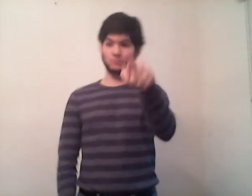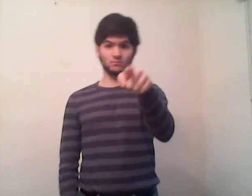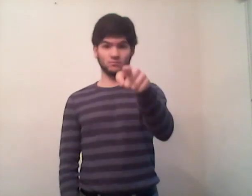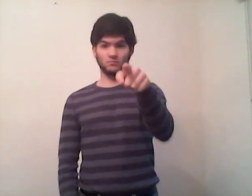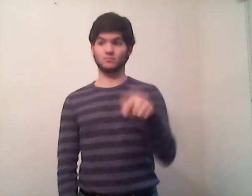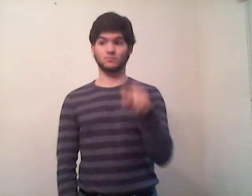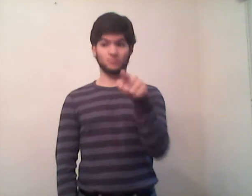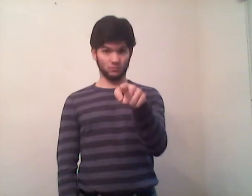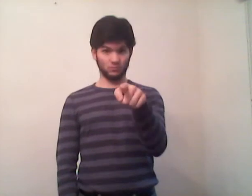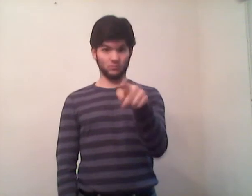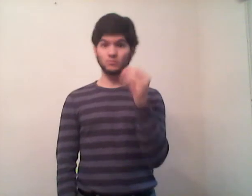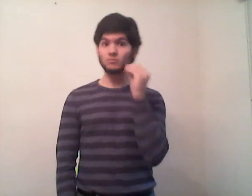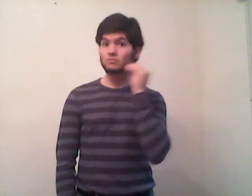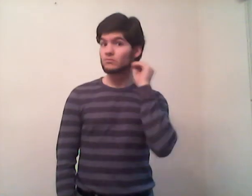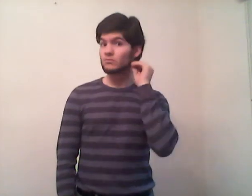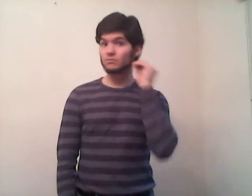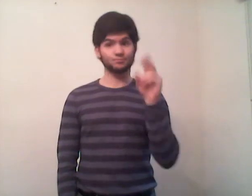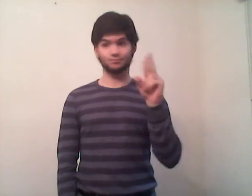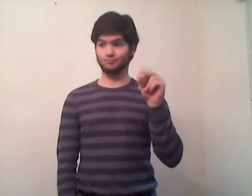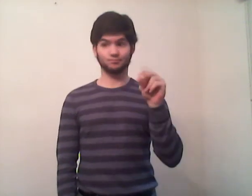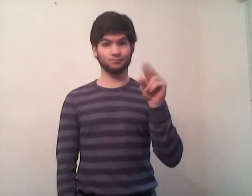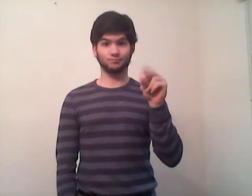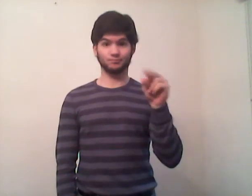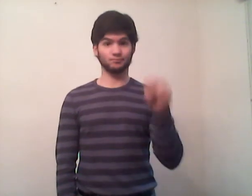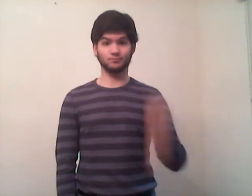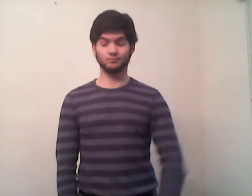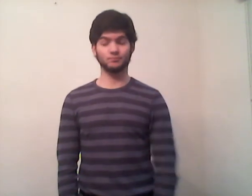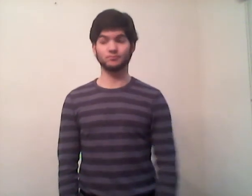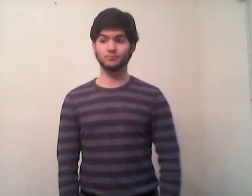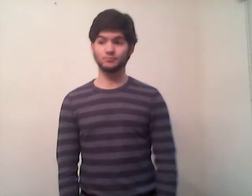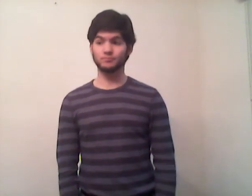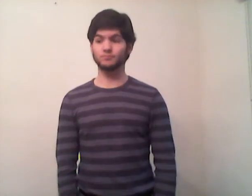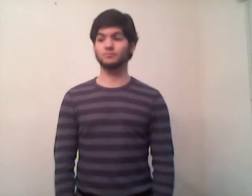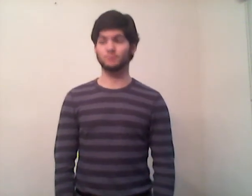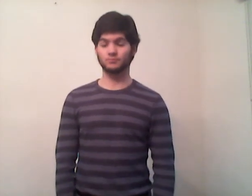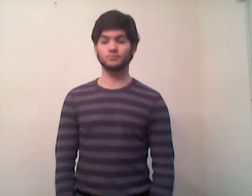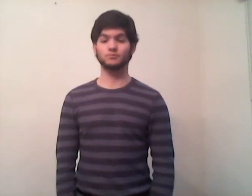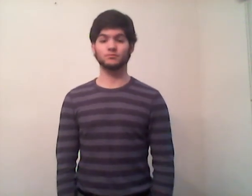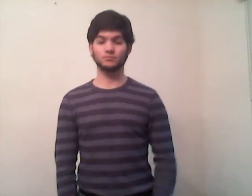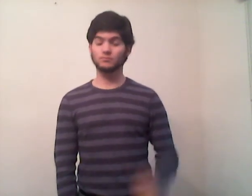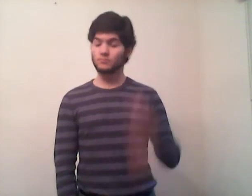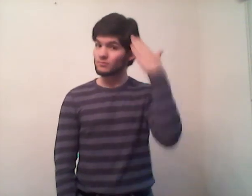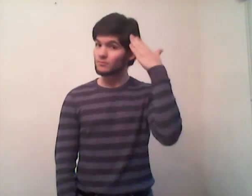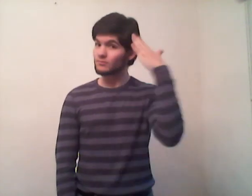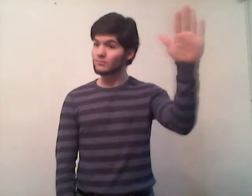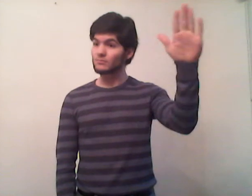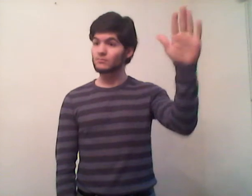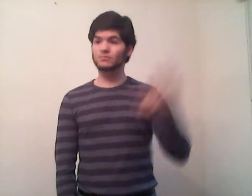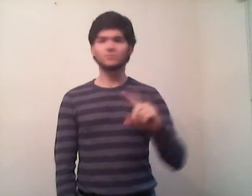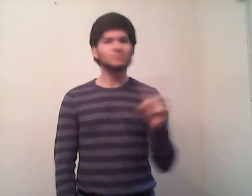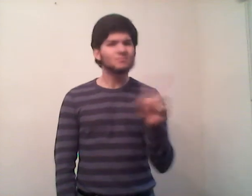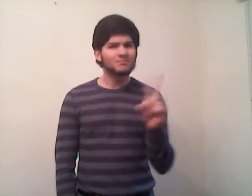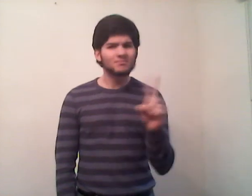never seem to be whole Now Help from the